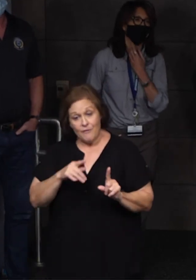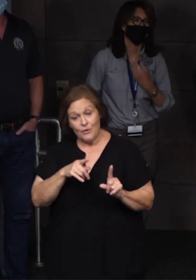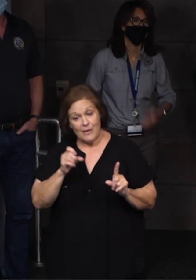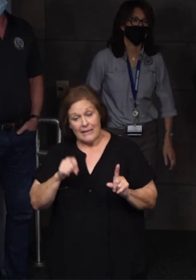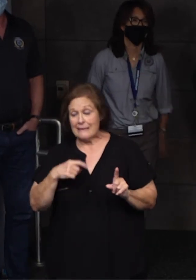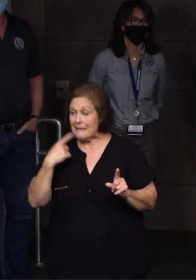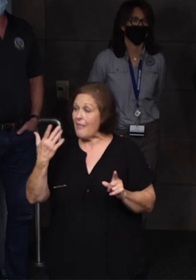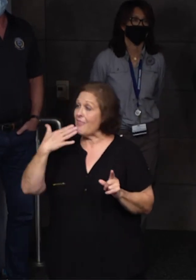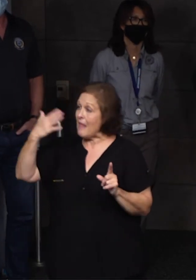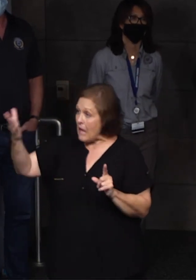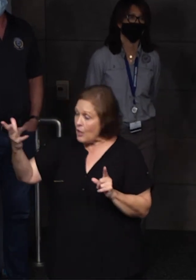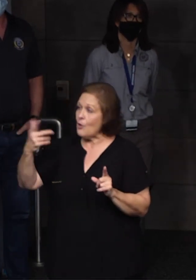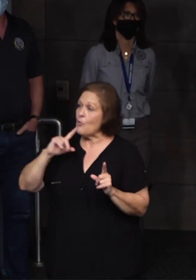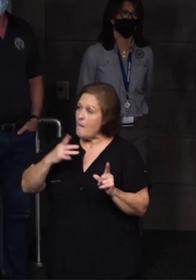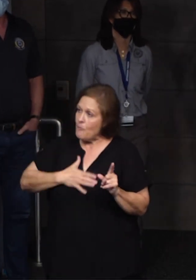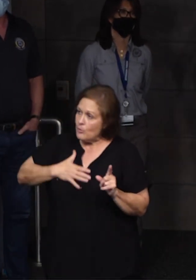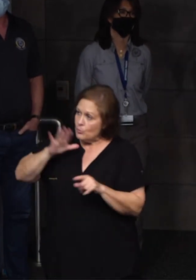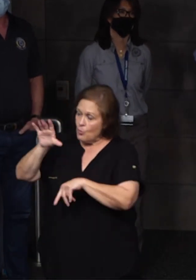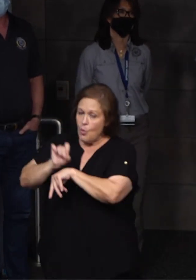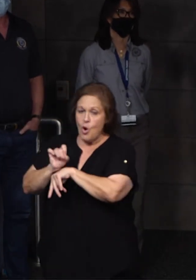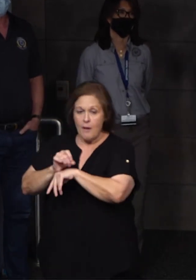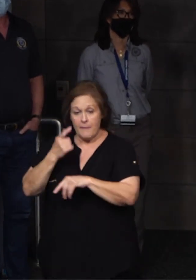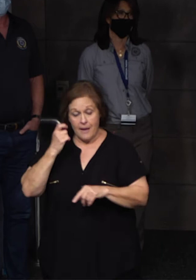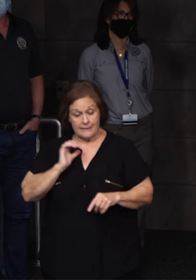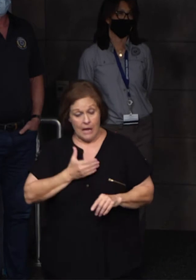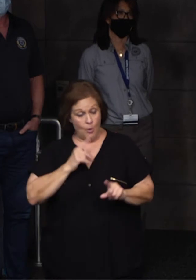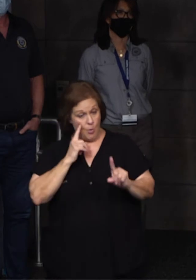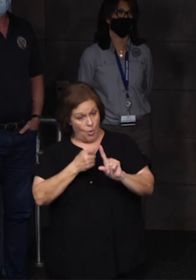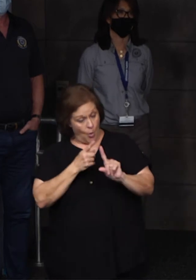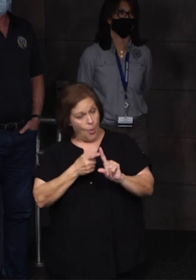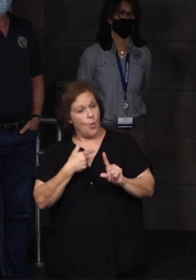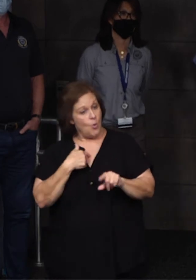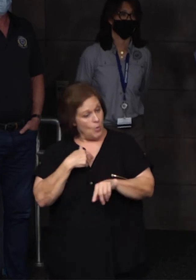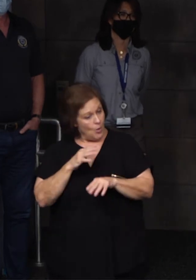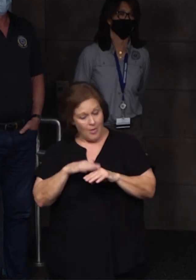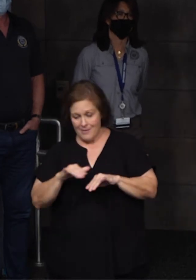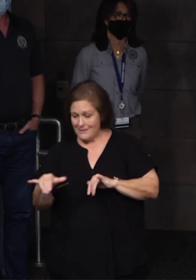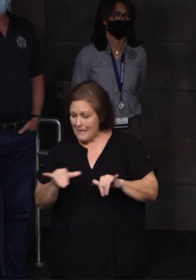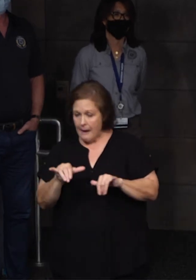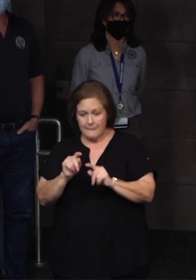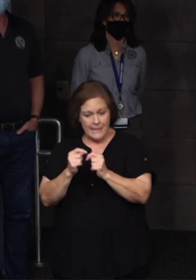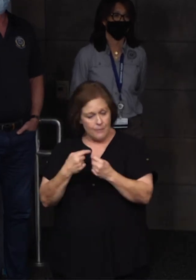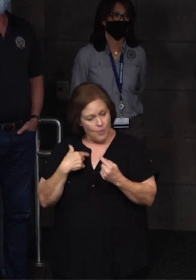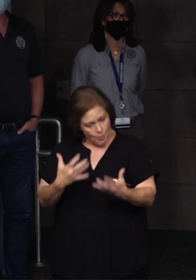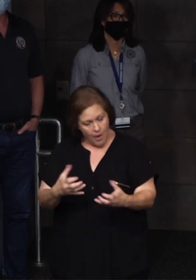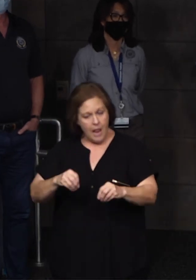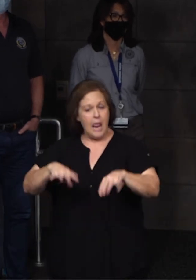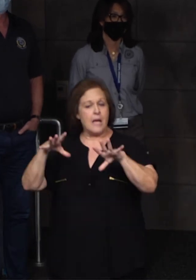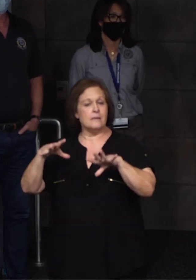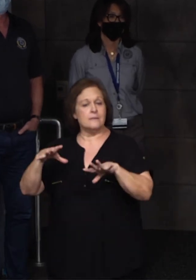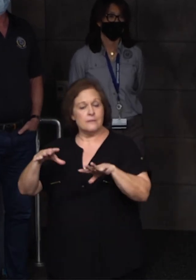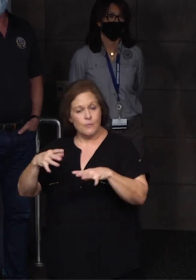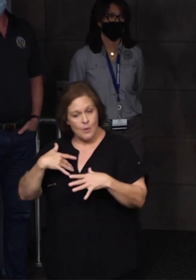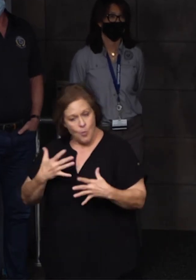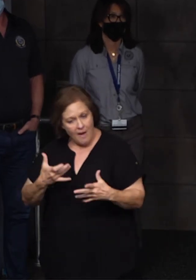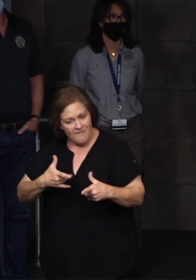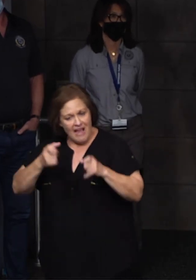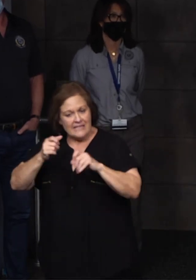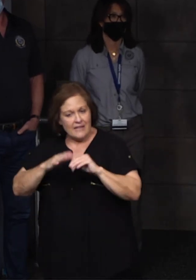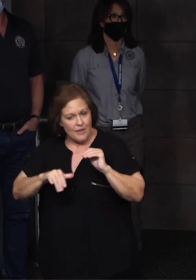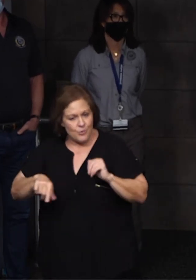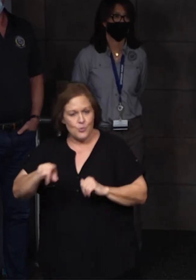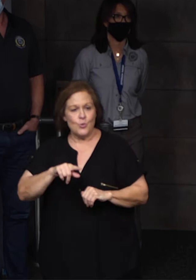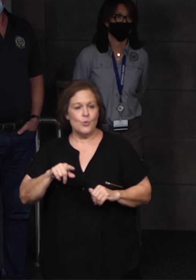thank you, that would be much appreciated. Because our goal, we're on the same team as you. We want the lights on. We want them on faster than you